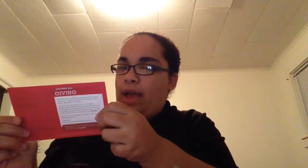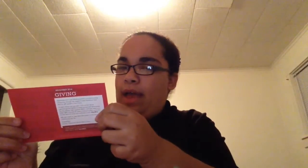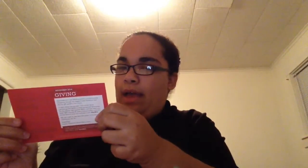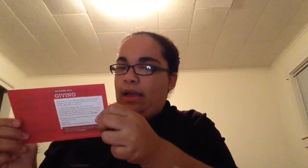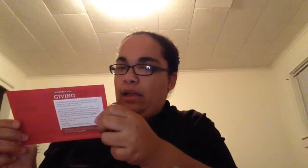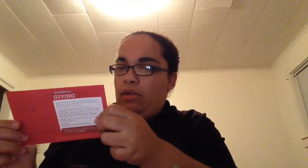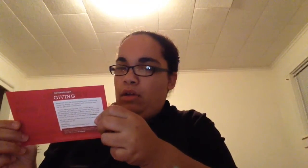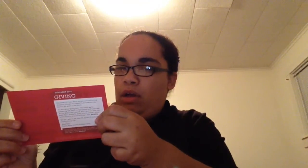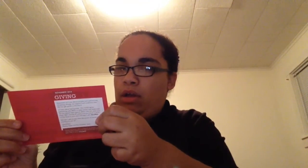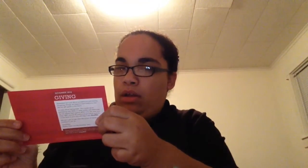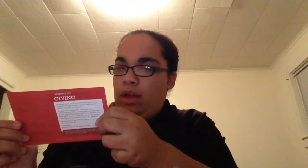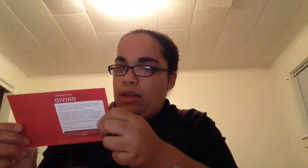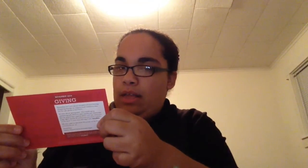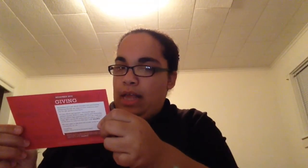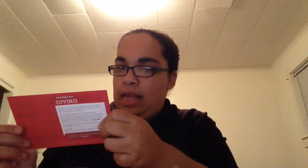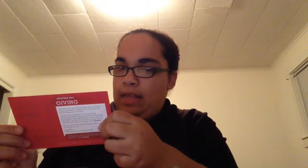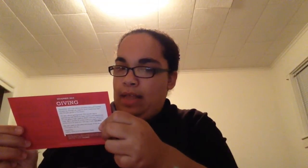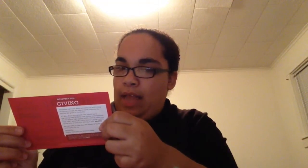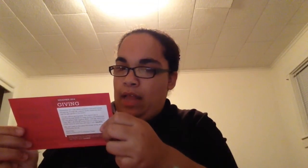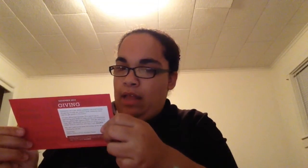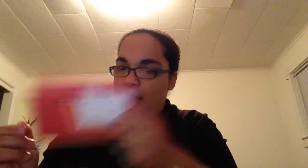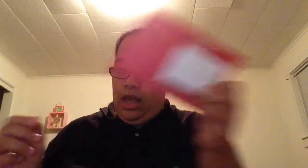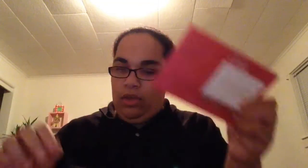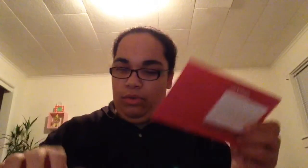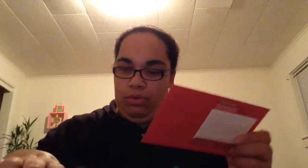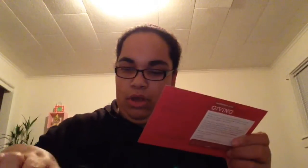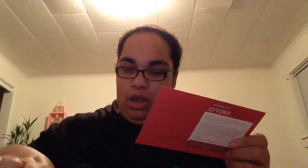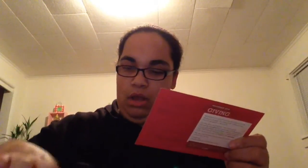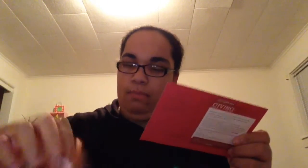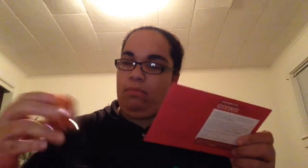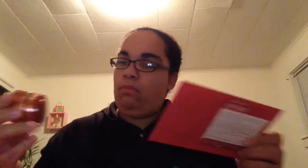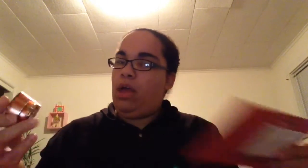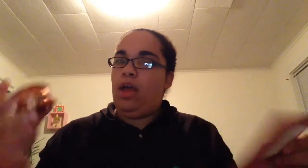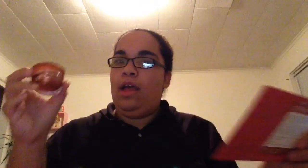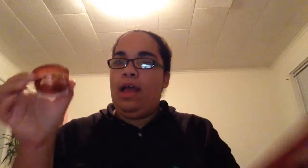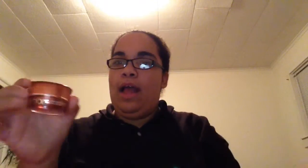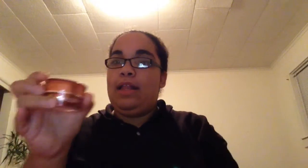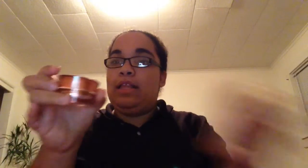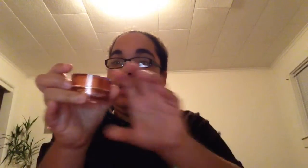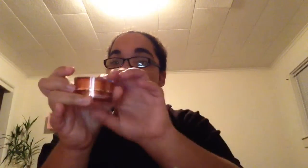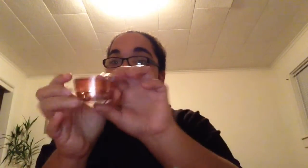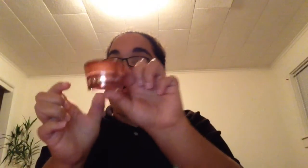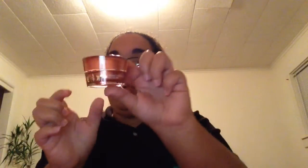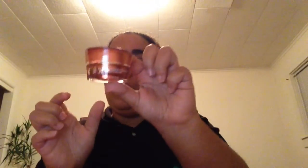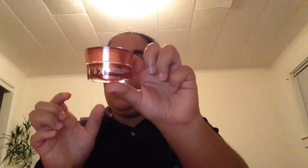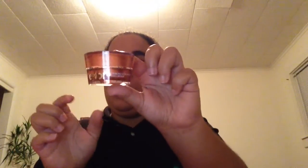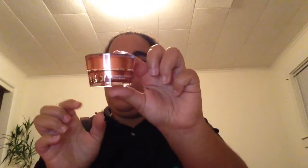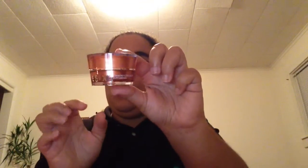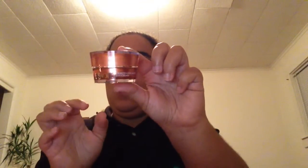next is a day cream and this is so cute